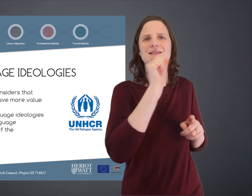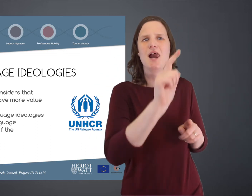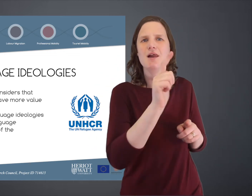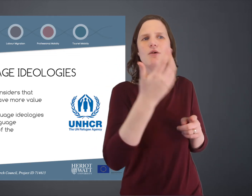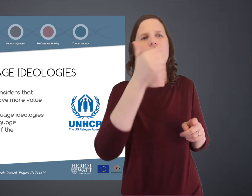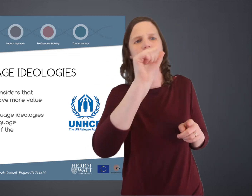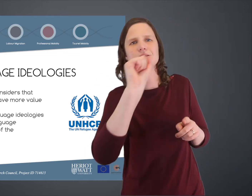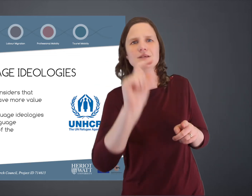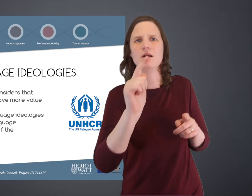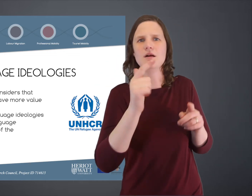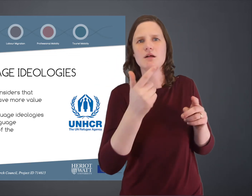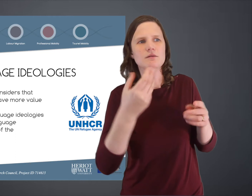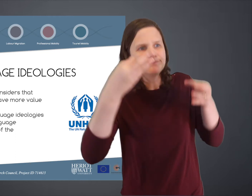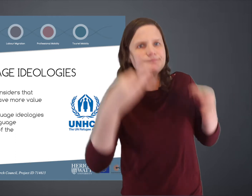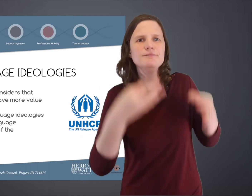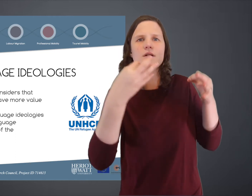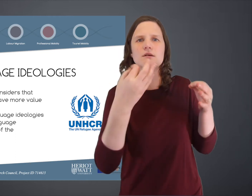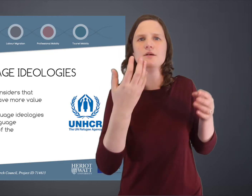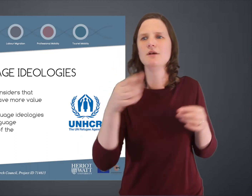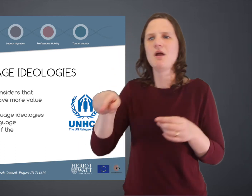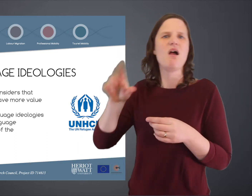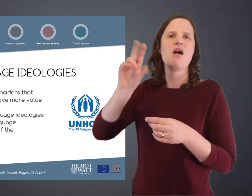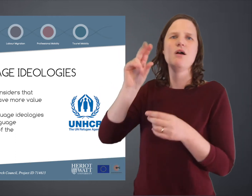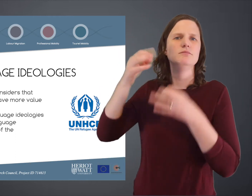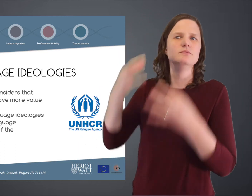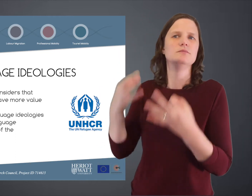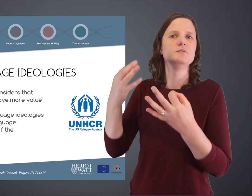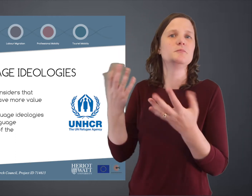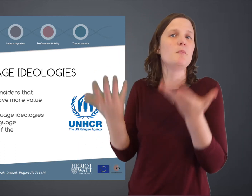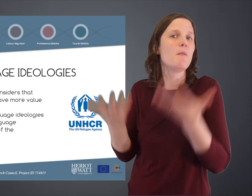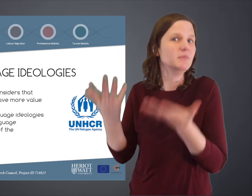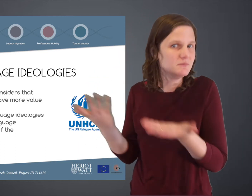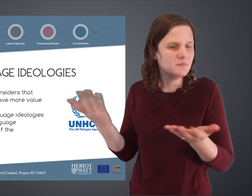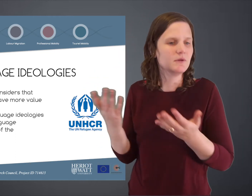like ASL or Kenyan sign language, which they viewed as having a higher status.